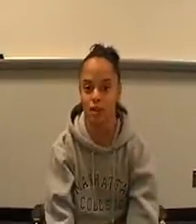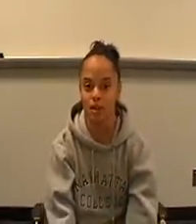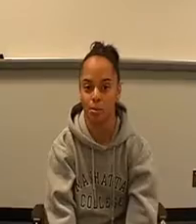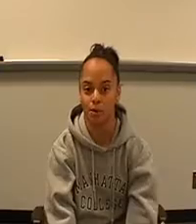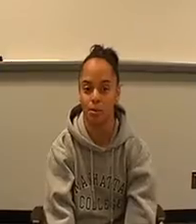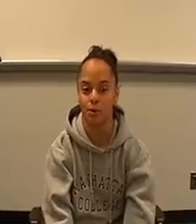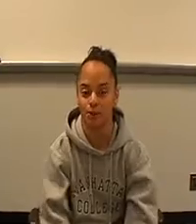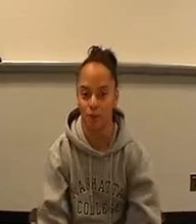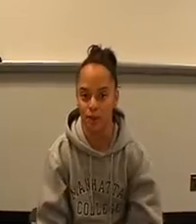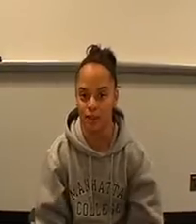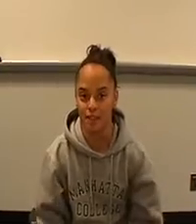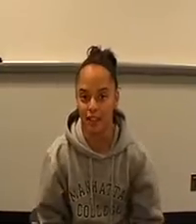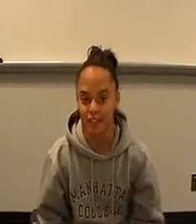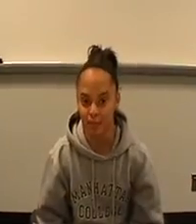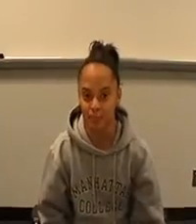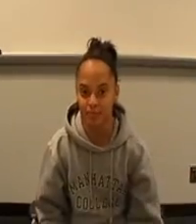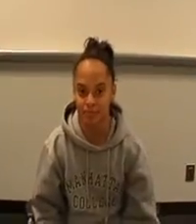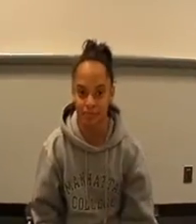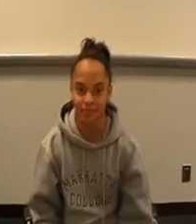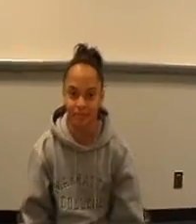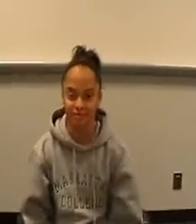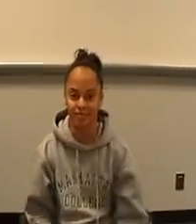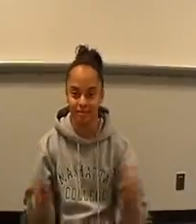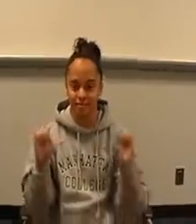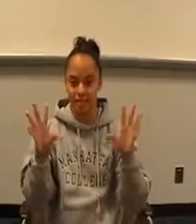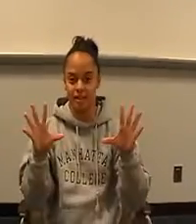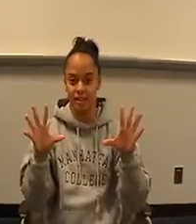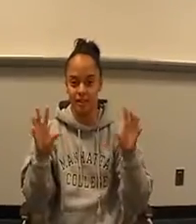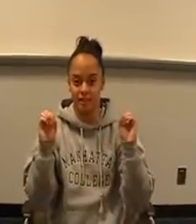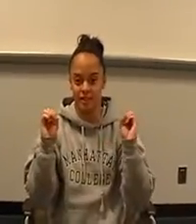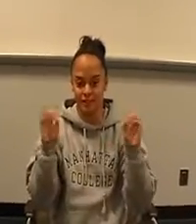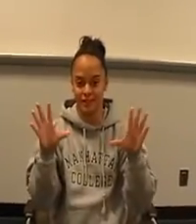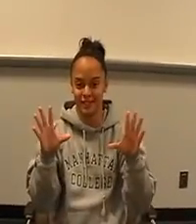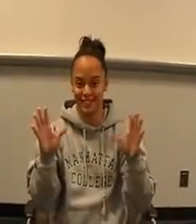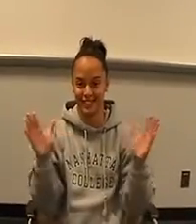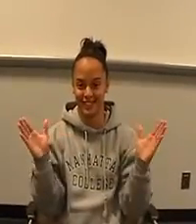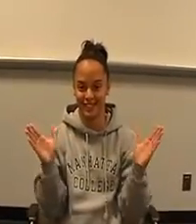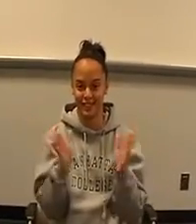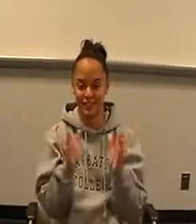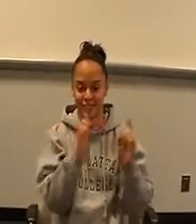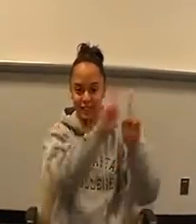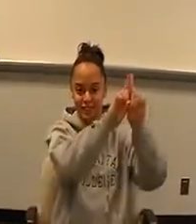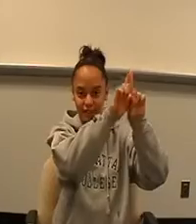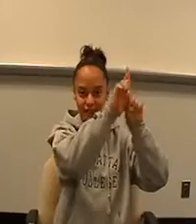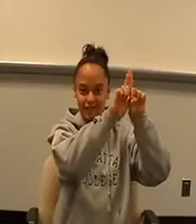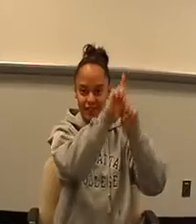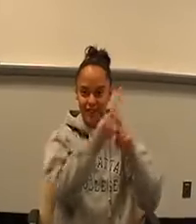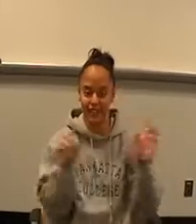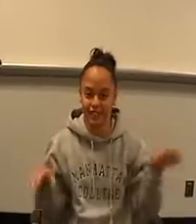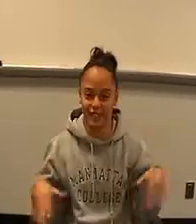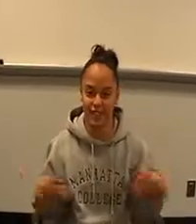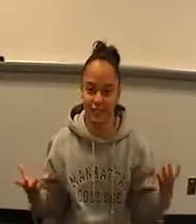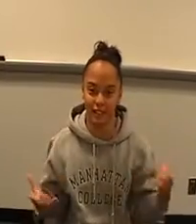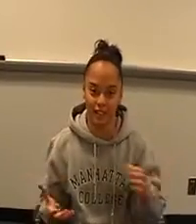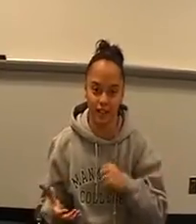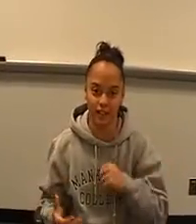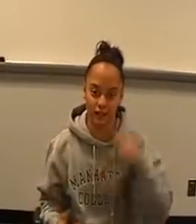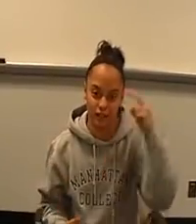speed it up a little bit with Noelle singing. Twinkle twinkle little star how I